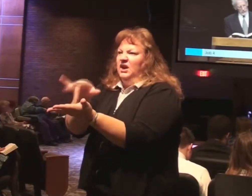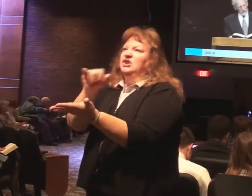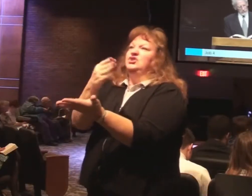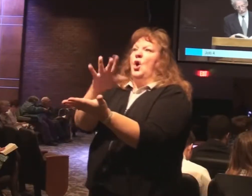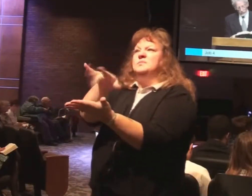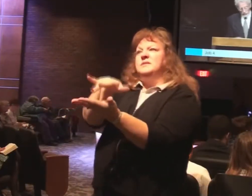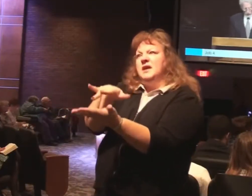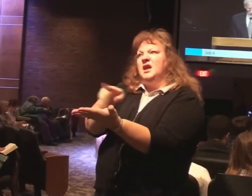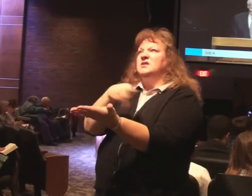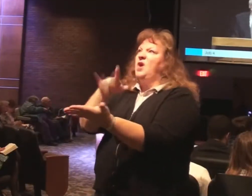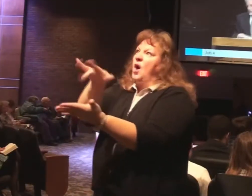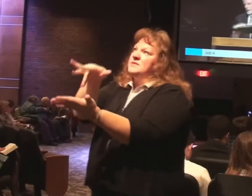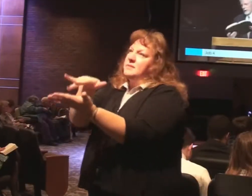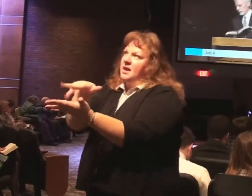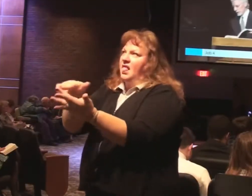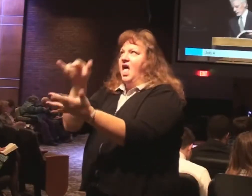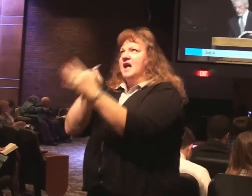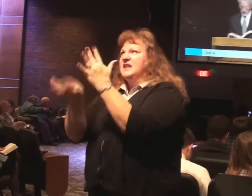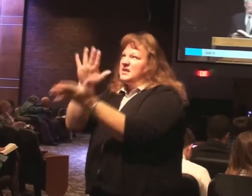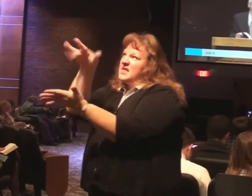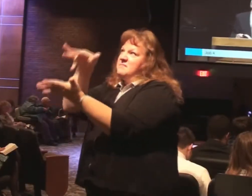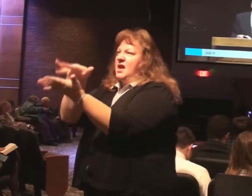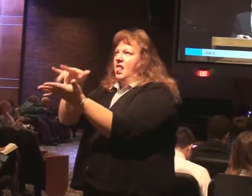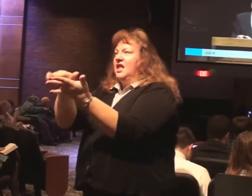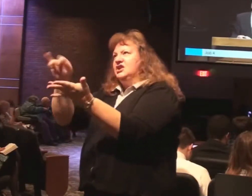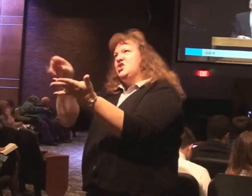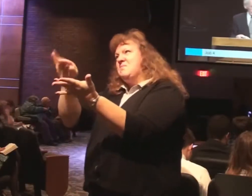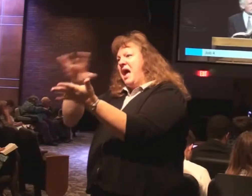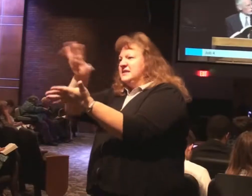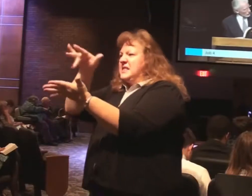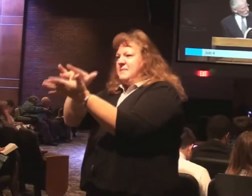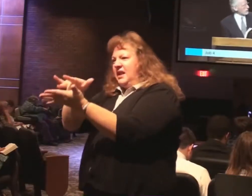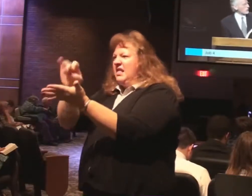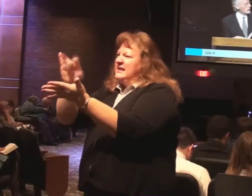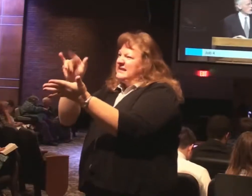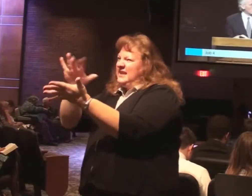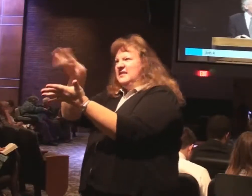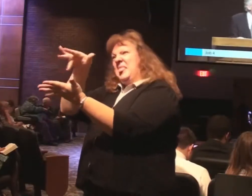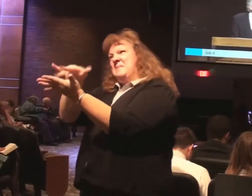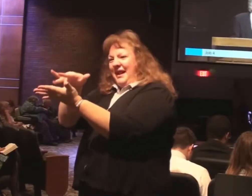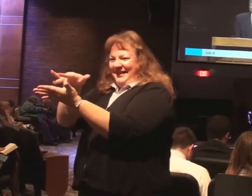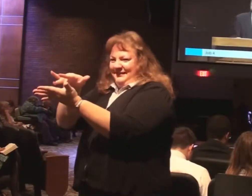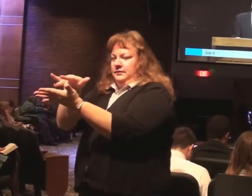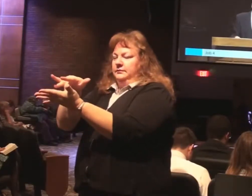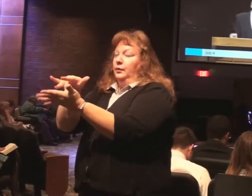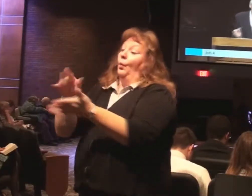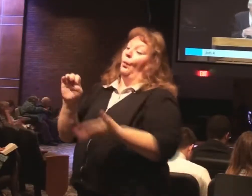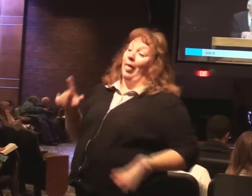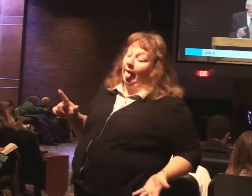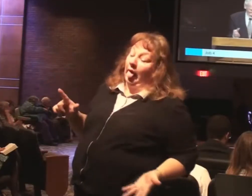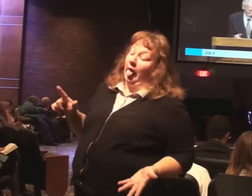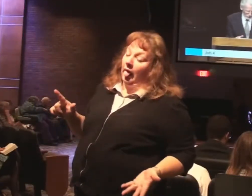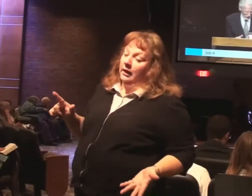the middle. Psalm's in the middle. Isaiah's in the middle. Jeremiah's in the middle. Ezekiel's in the middle. Well, it's all relative.